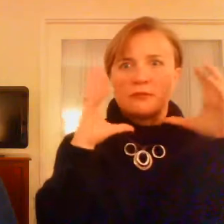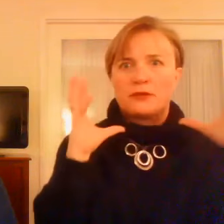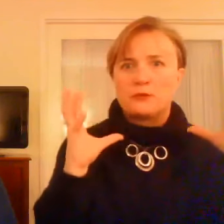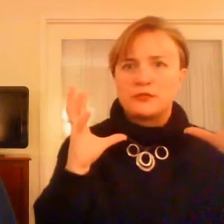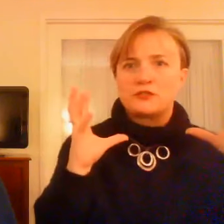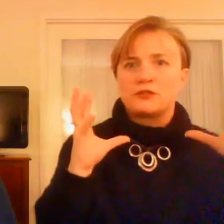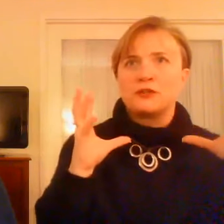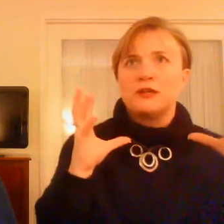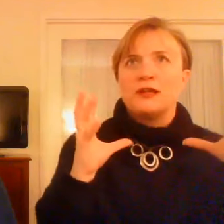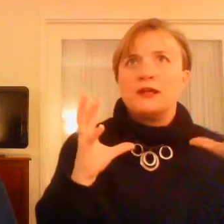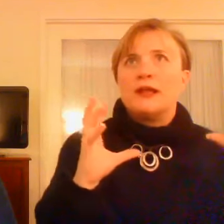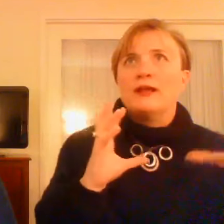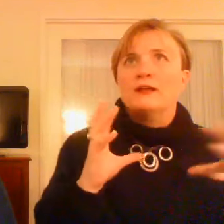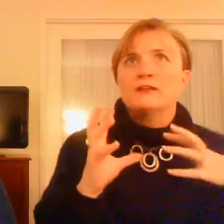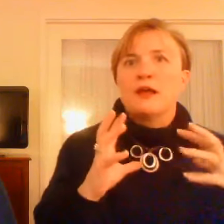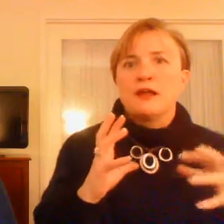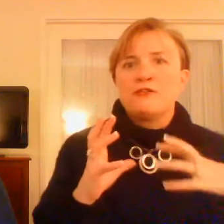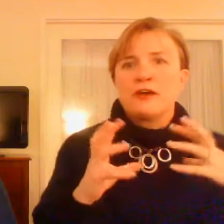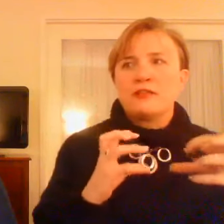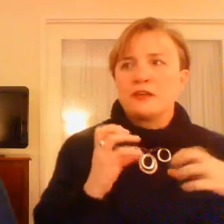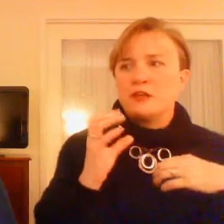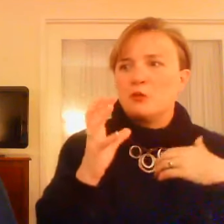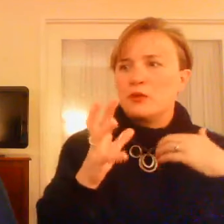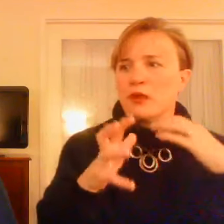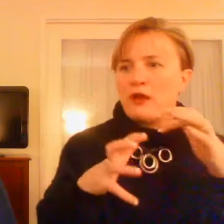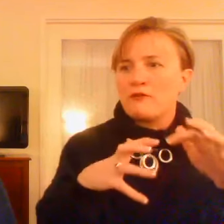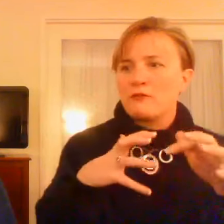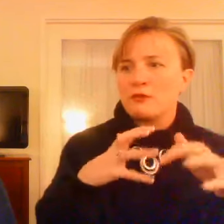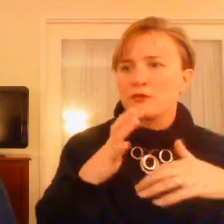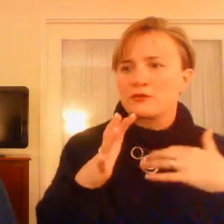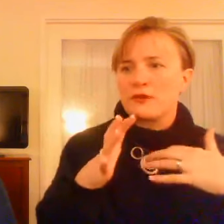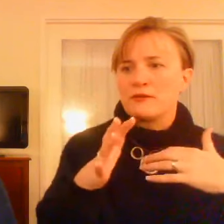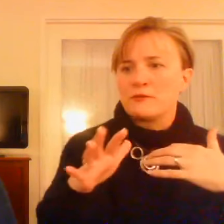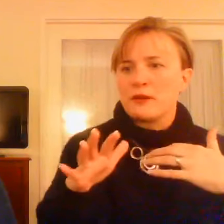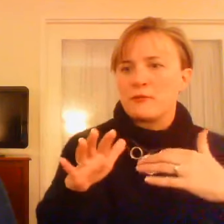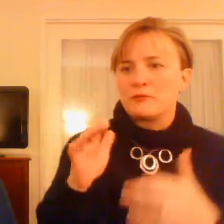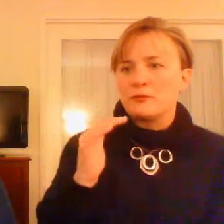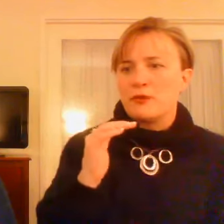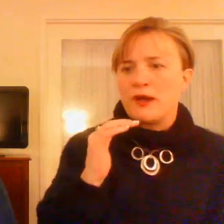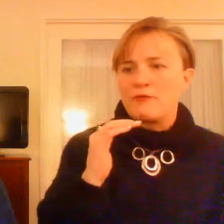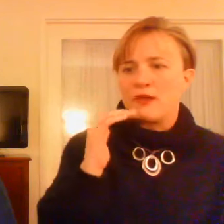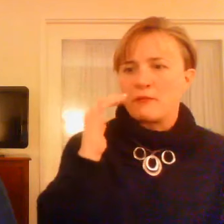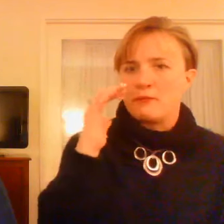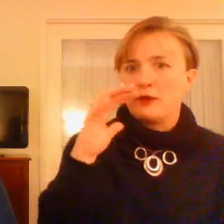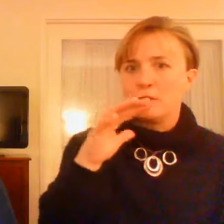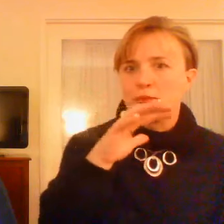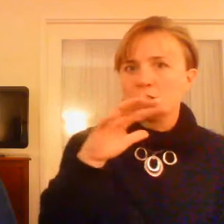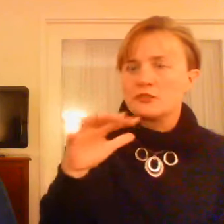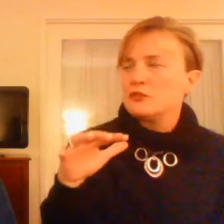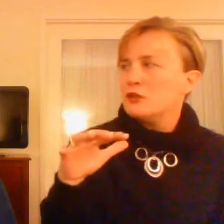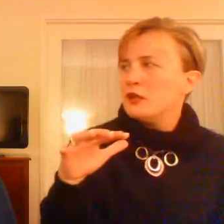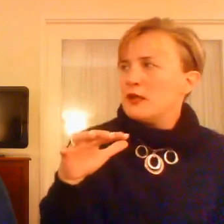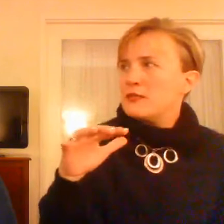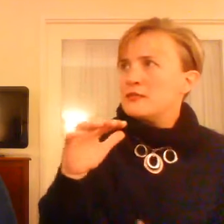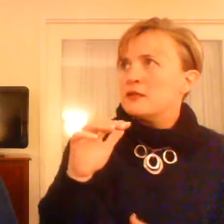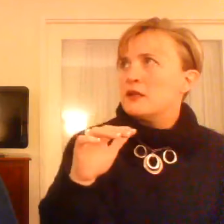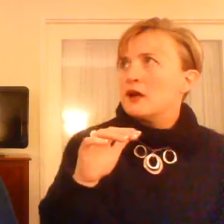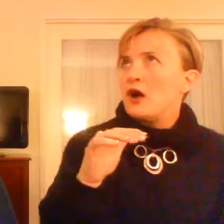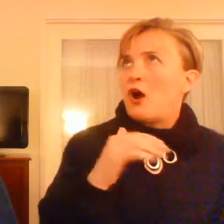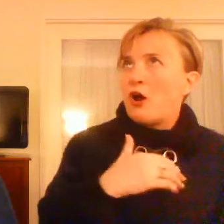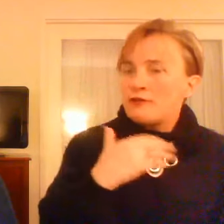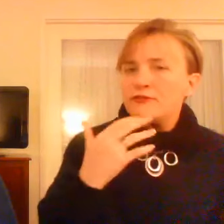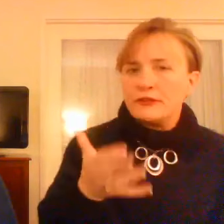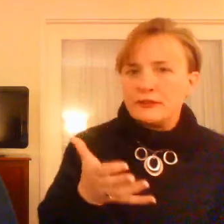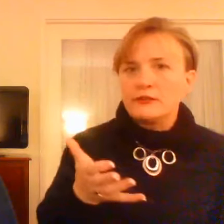What's the bigger picture? And, and I find that, you know, when you have, when you're surrounded by people who have that bigger picture that